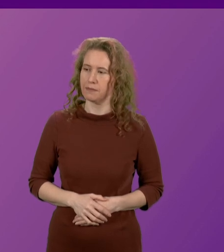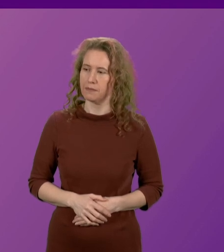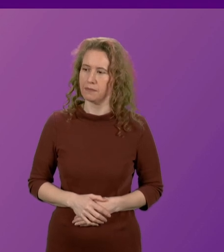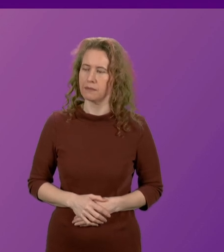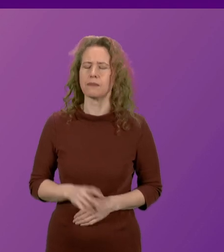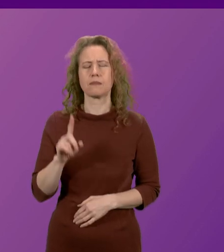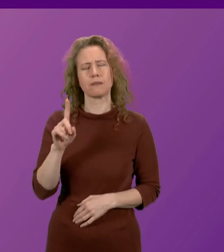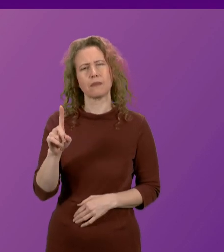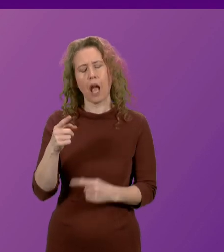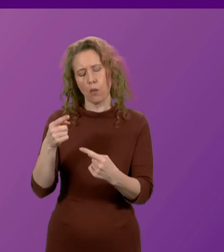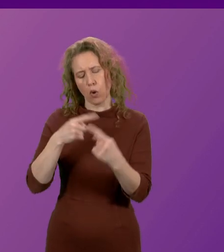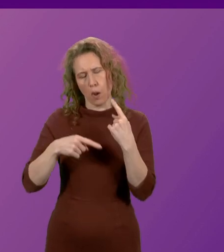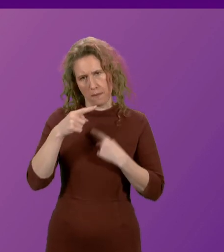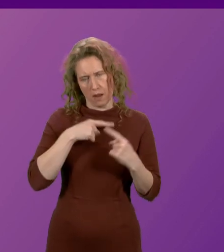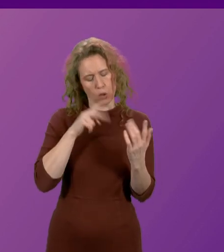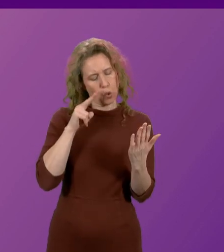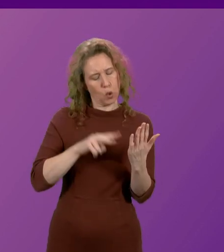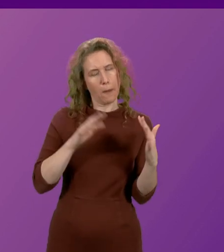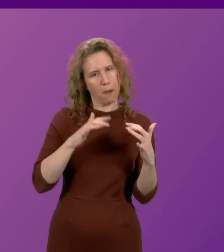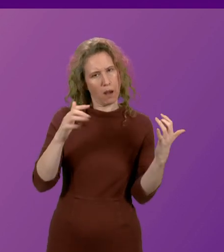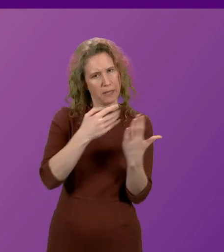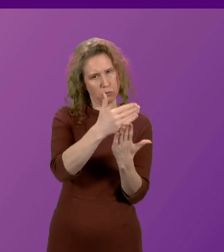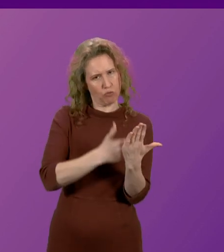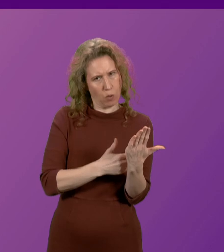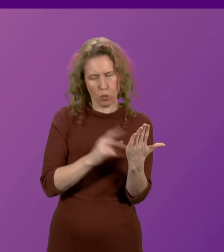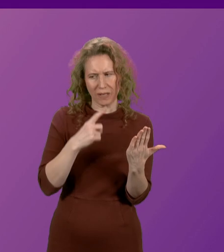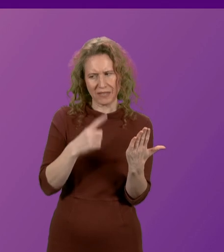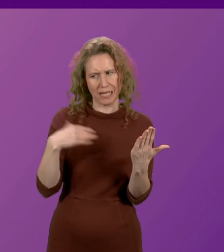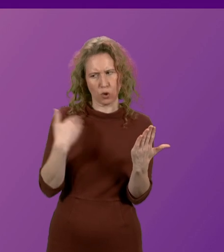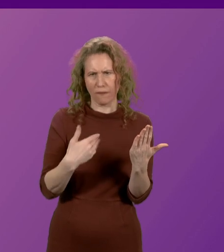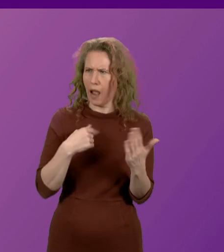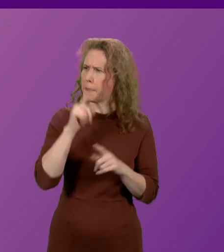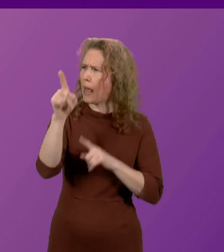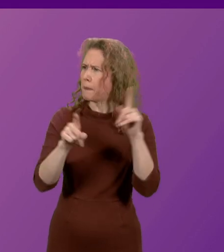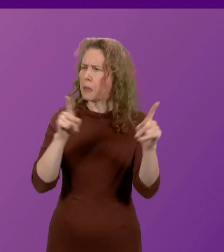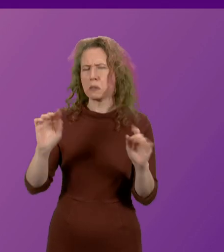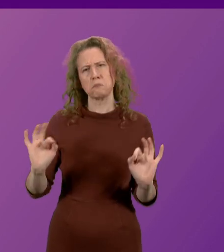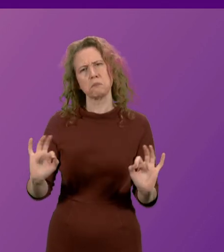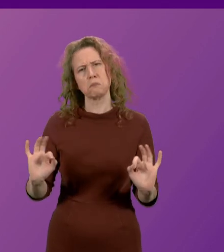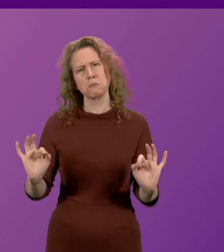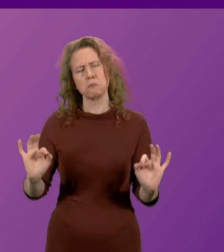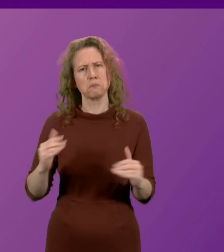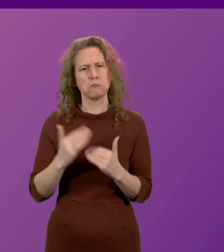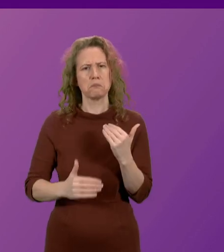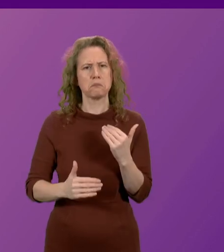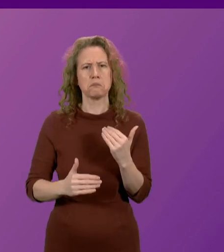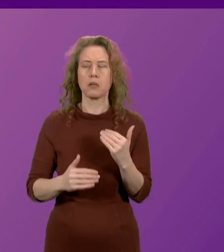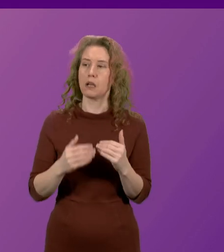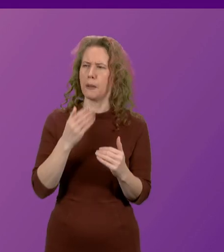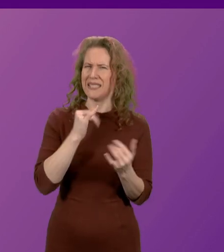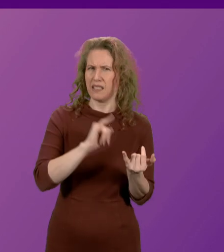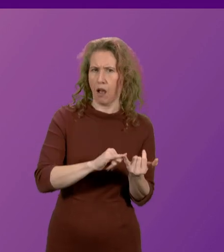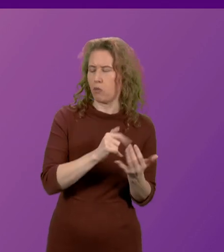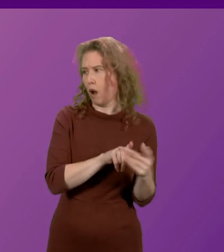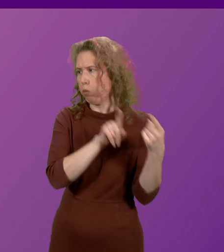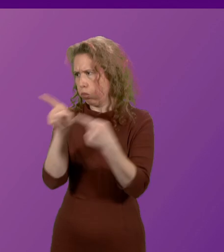I'll go back and look at the parliamentary record of what I've said so far, but I don't think I've blamed anybody for anything today. Mr Sarwar has blamed